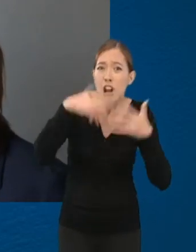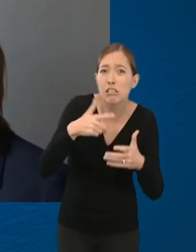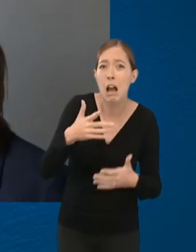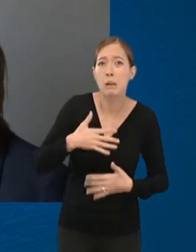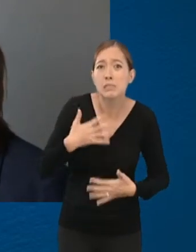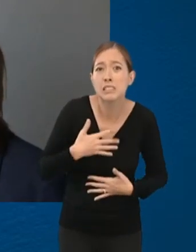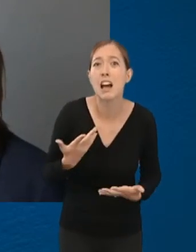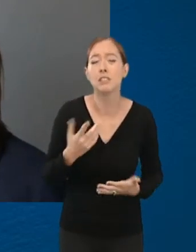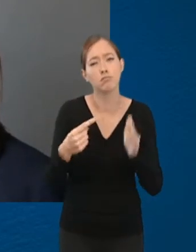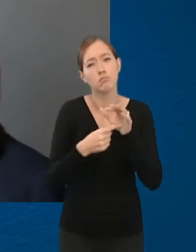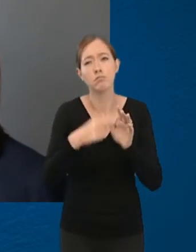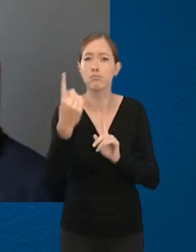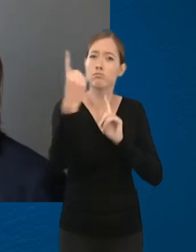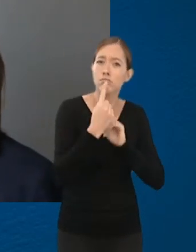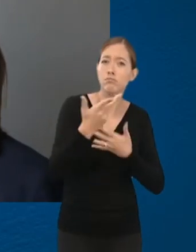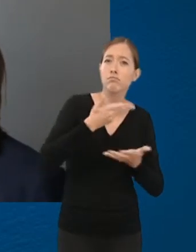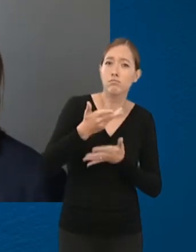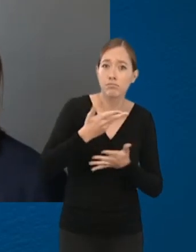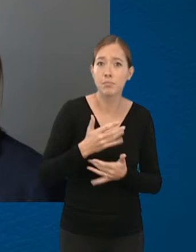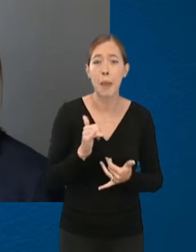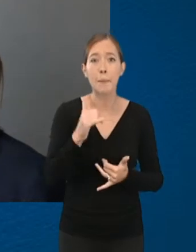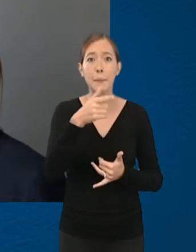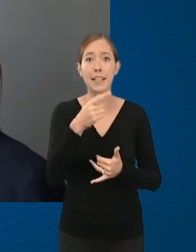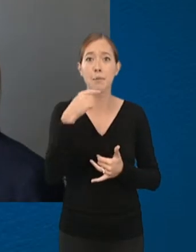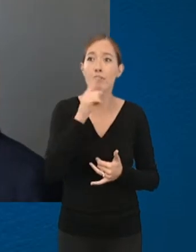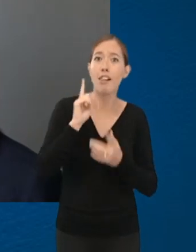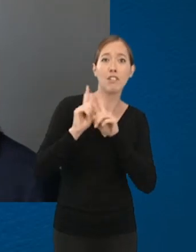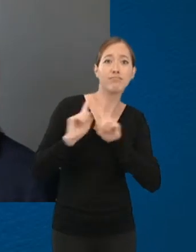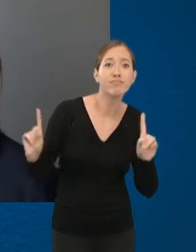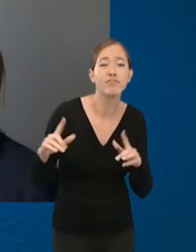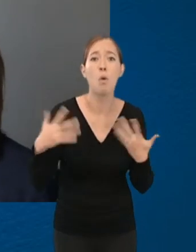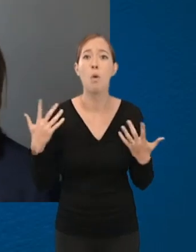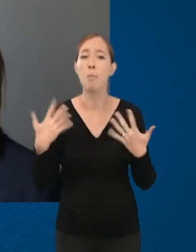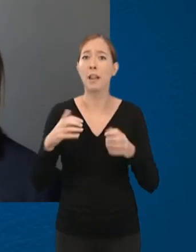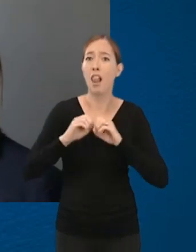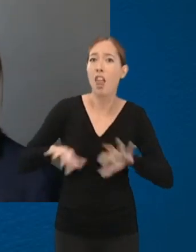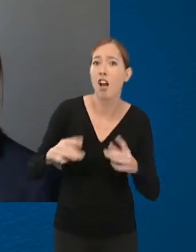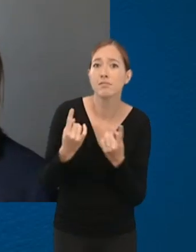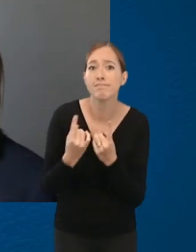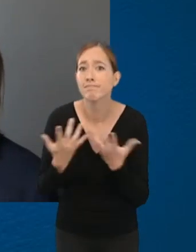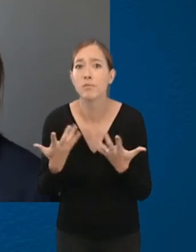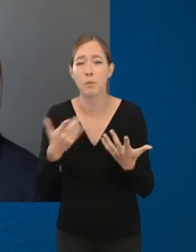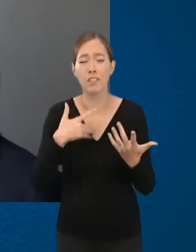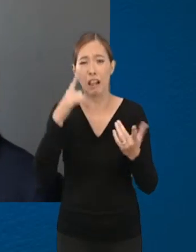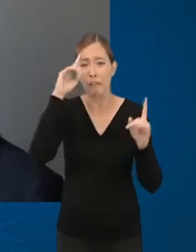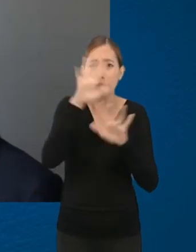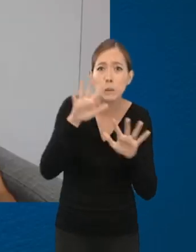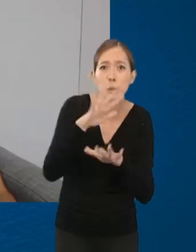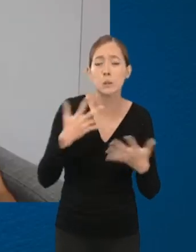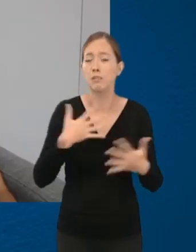somebody. You may have suffered a relationship breakup or a loss or just feeling confused and lost and you don't know why. When